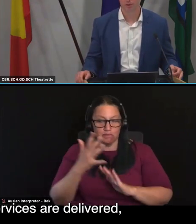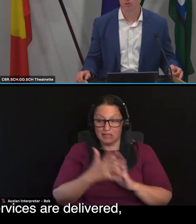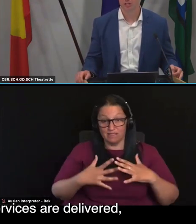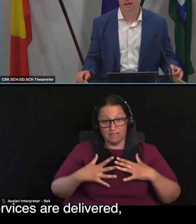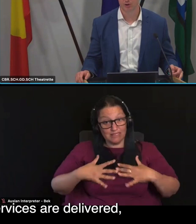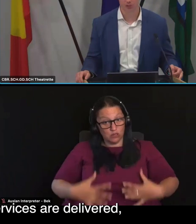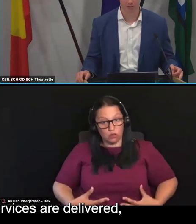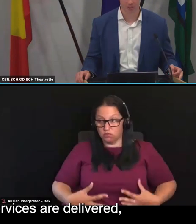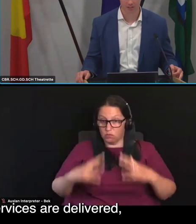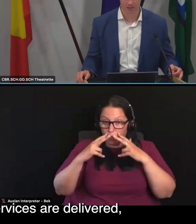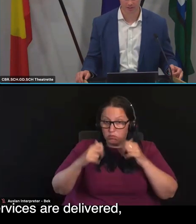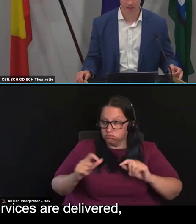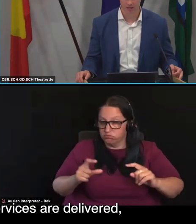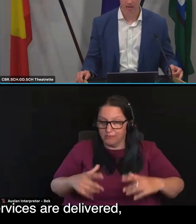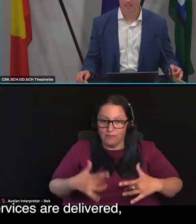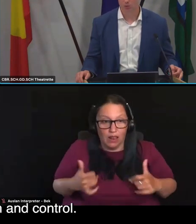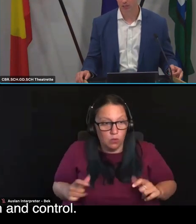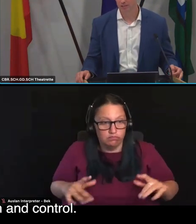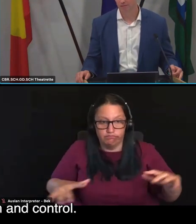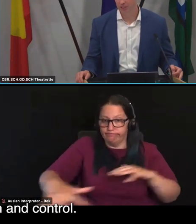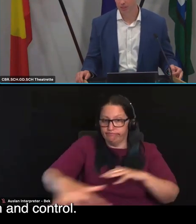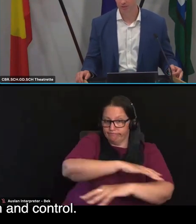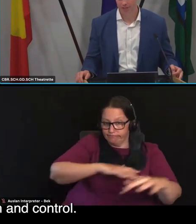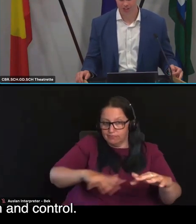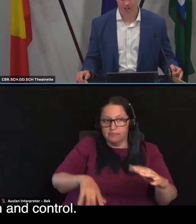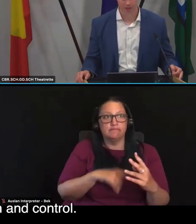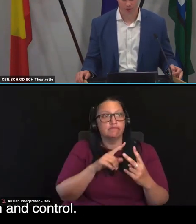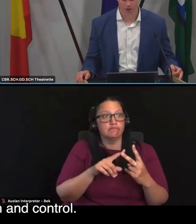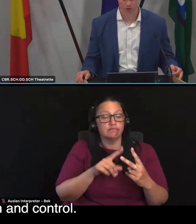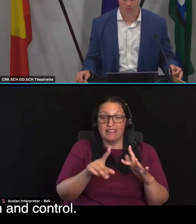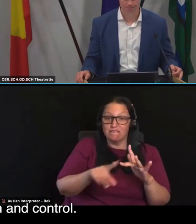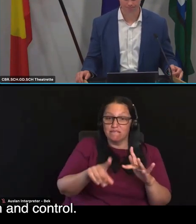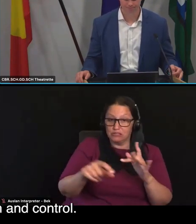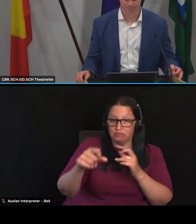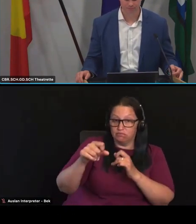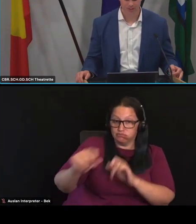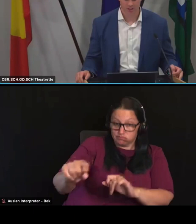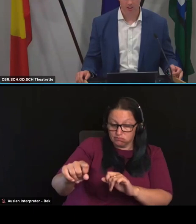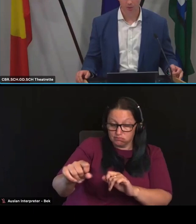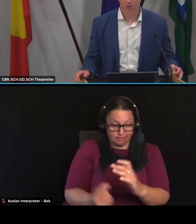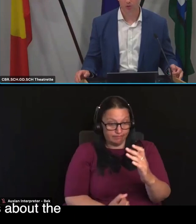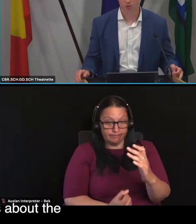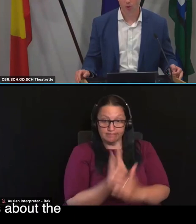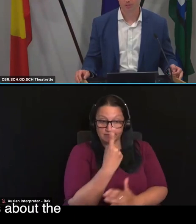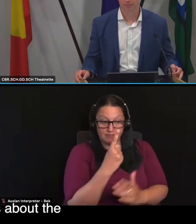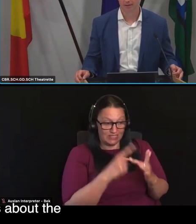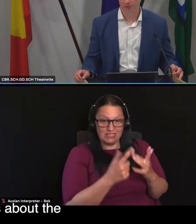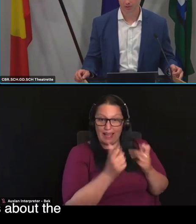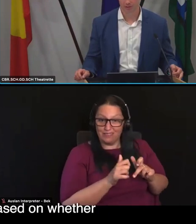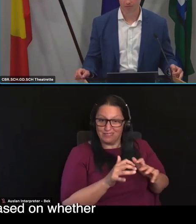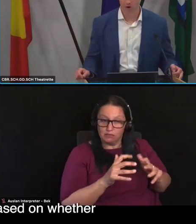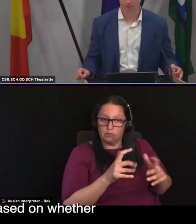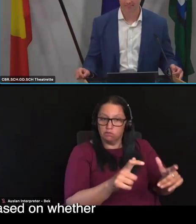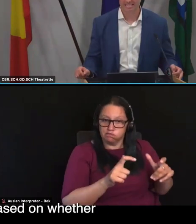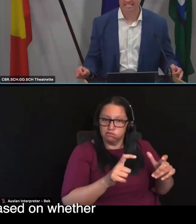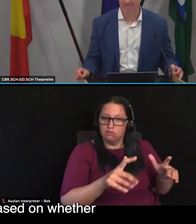environment in which the care and services are delivered, as well as infection prevention and control. So it includes requirements about